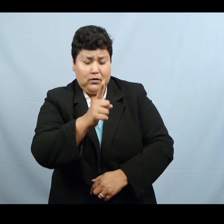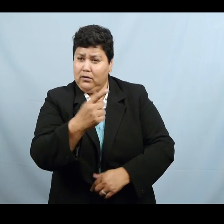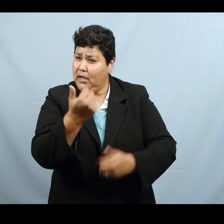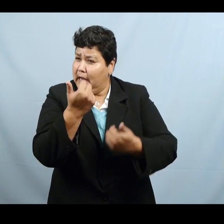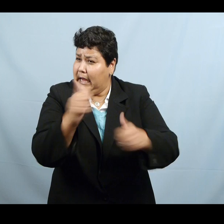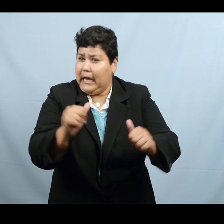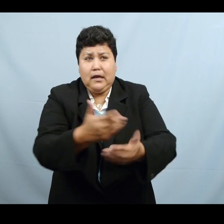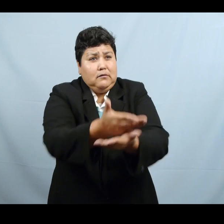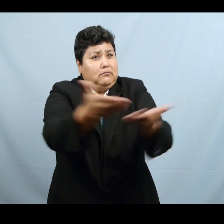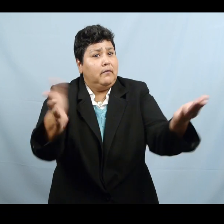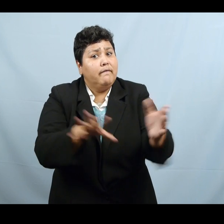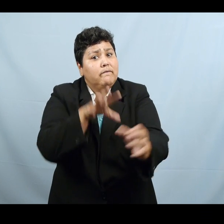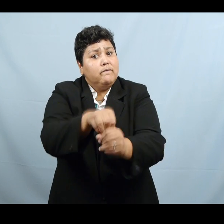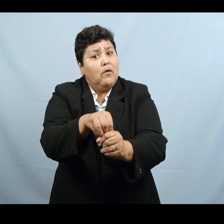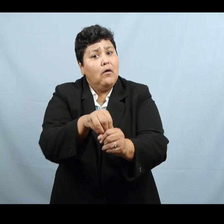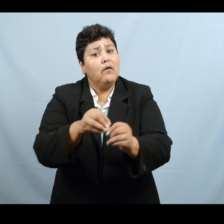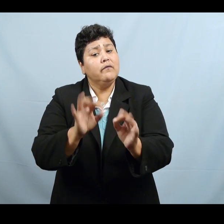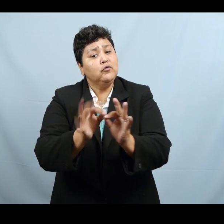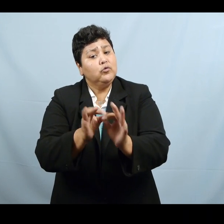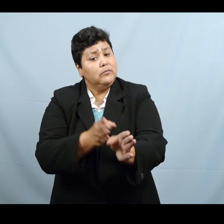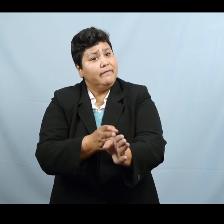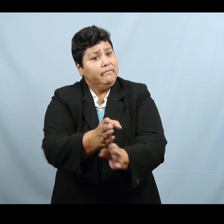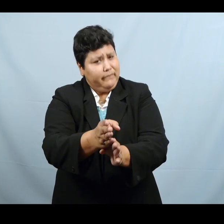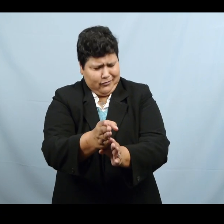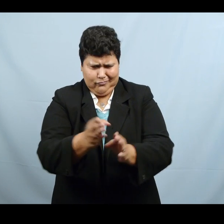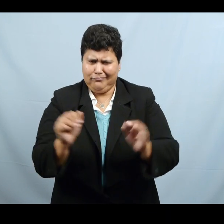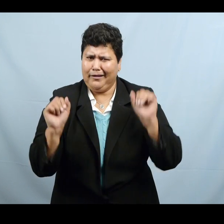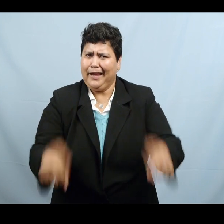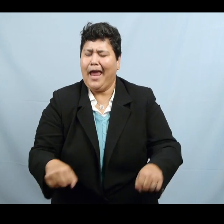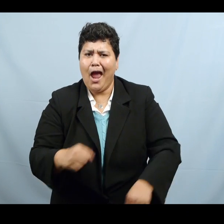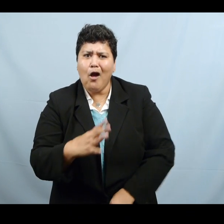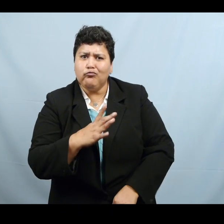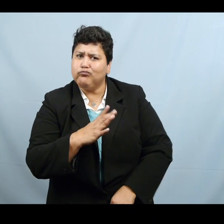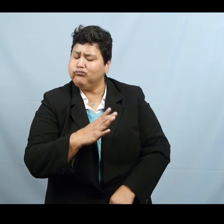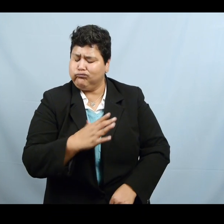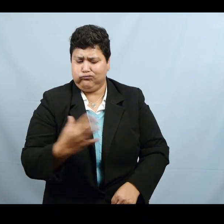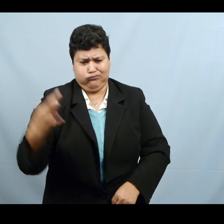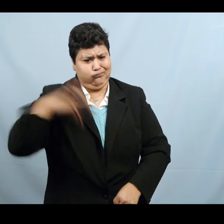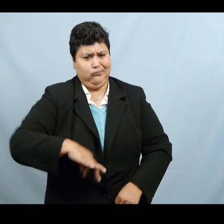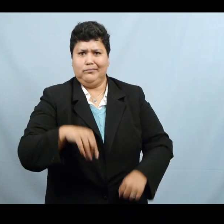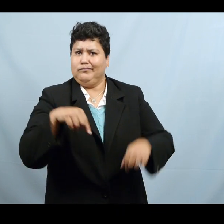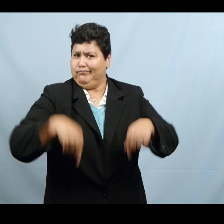Anyone in the interpreting field can benefit from this educational resource.